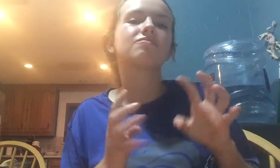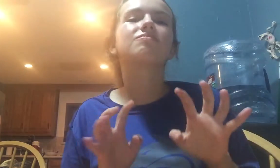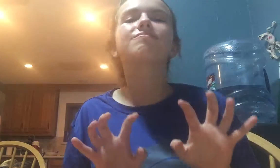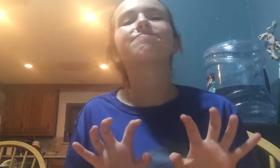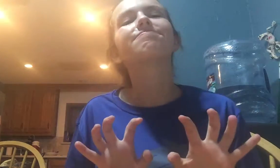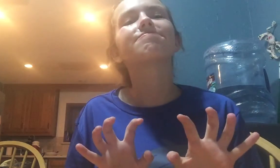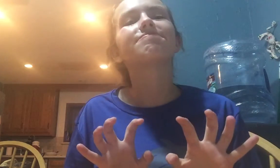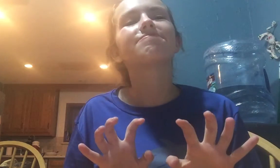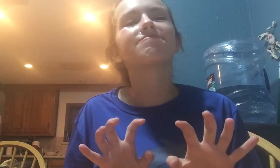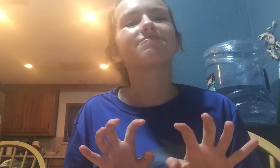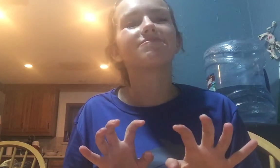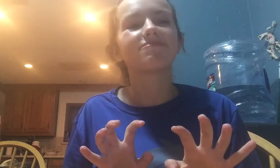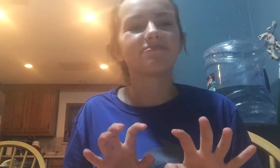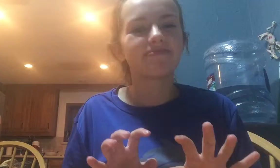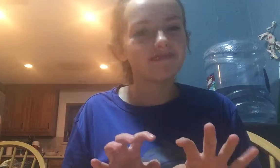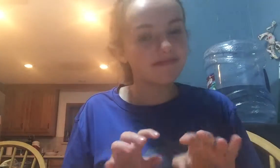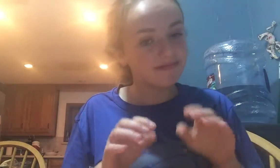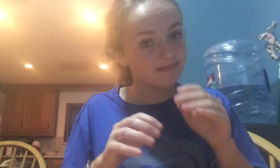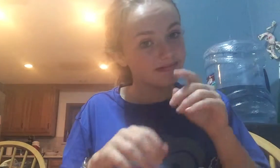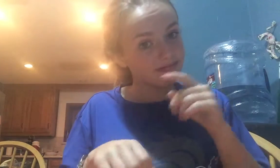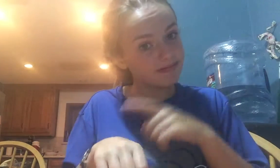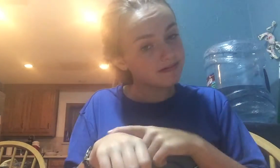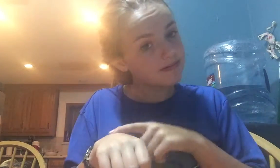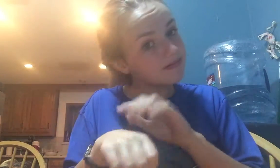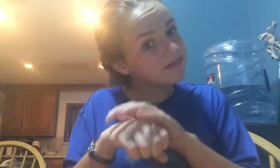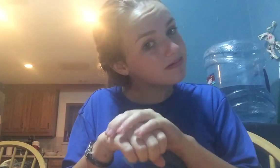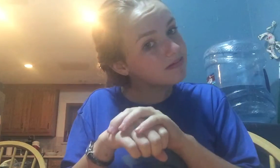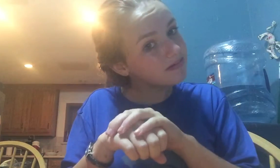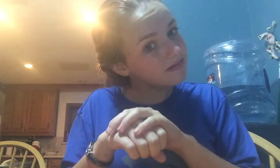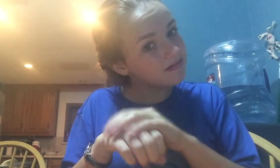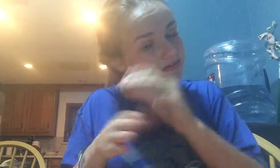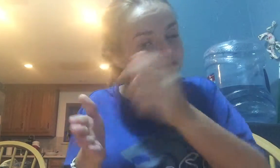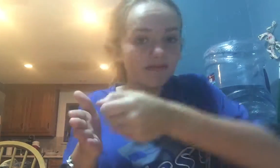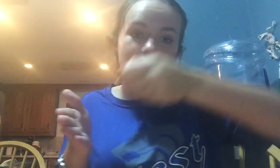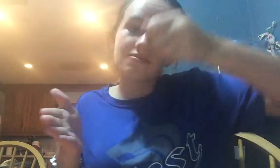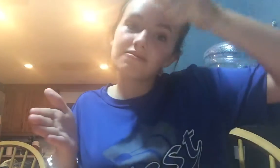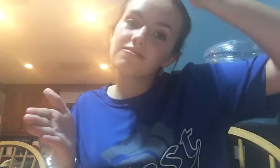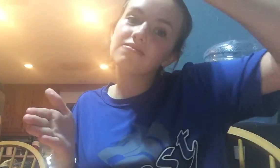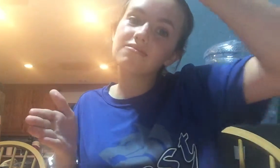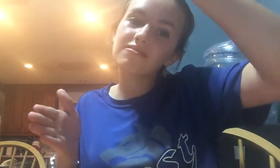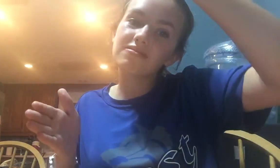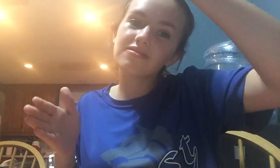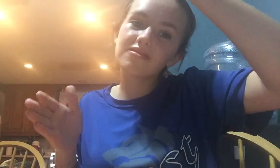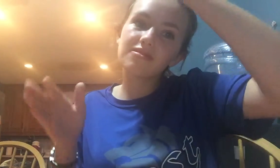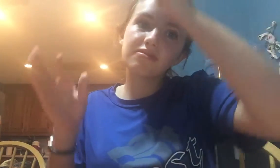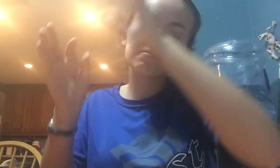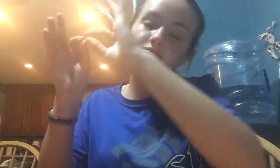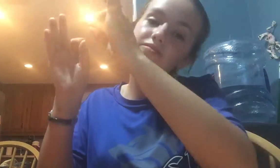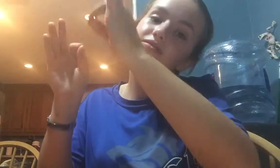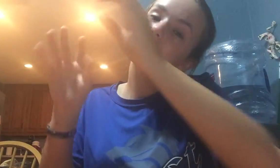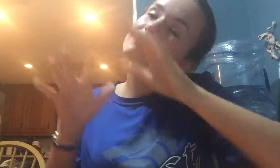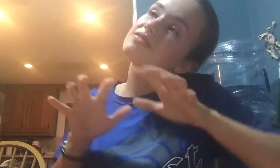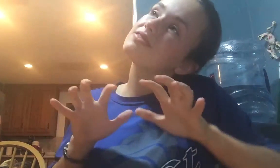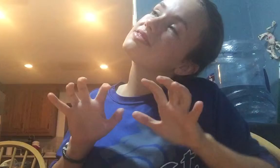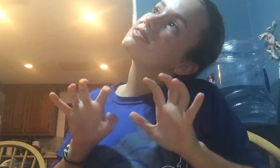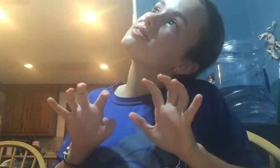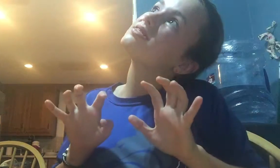in our desk. She would take the kids down to learn English. She would raise the blinds, and we would look at those sentences.